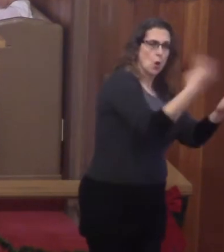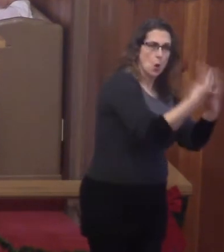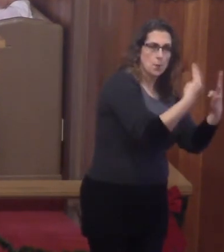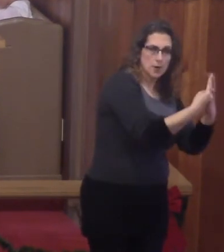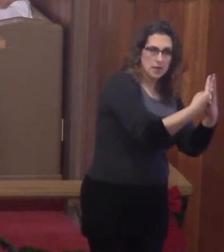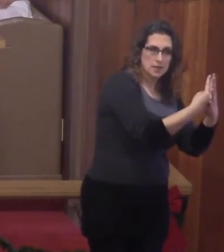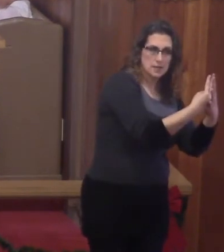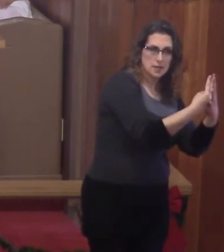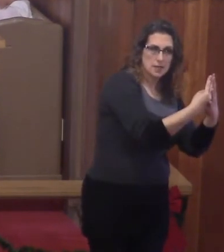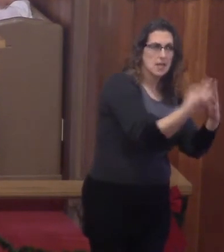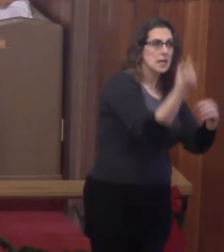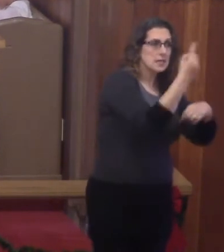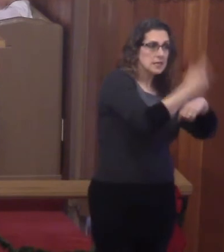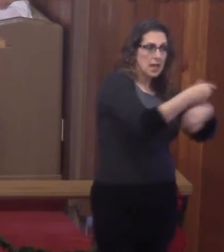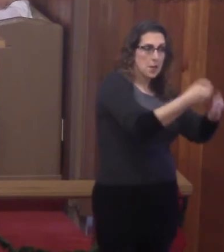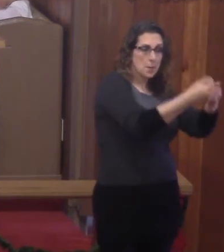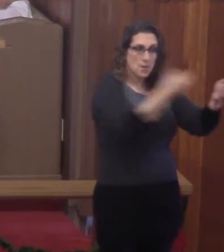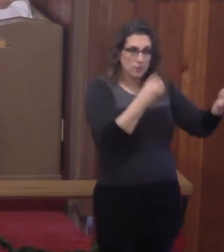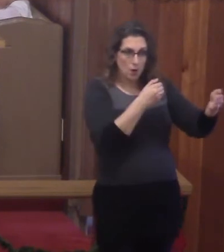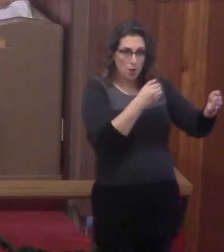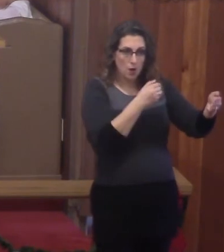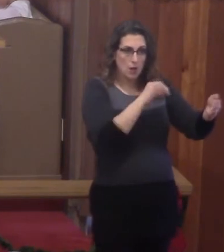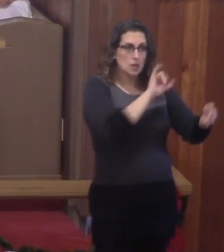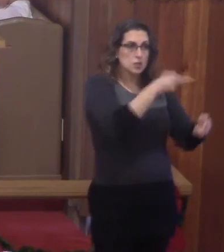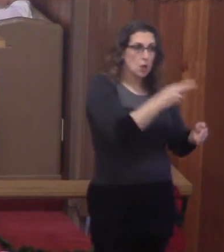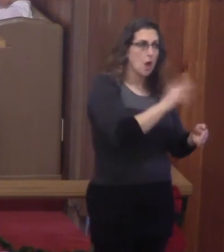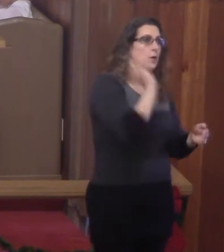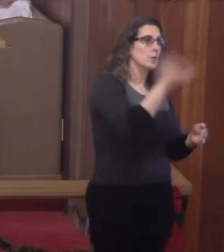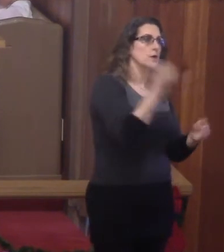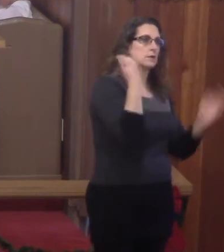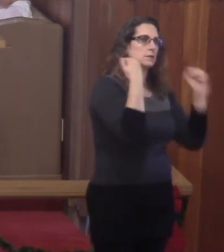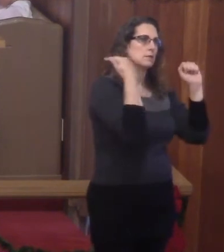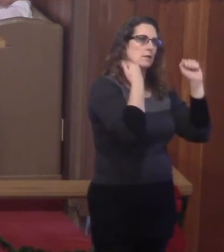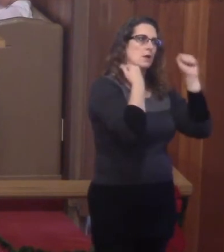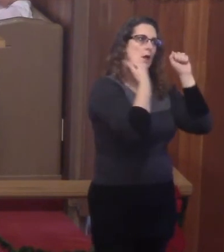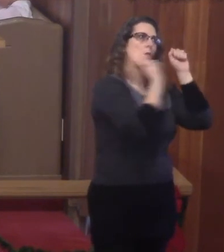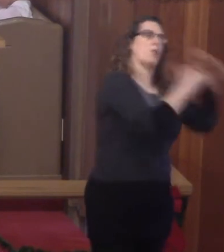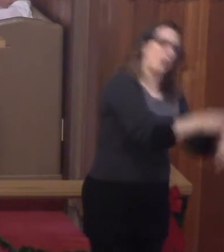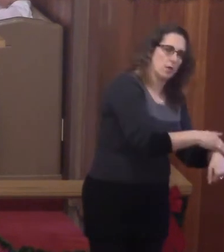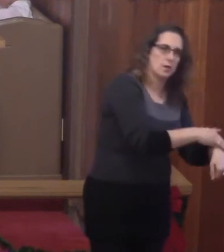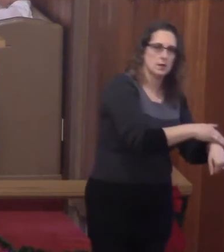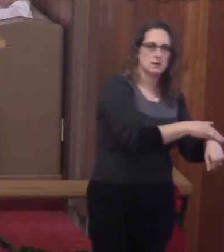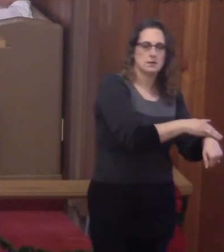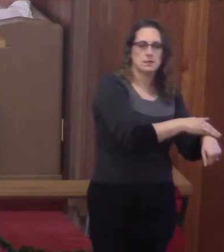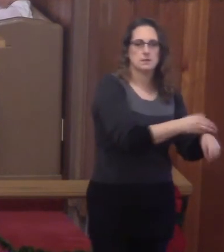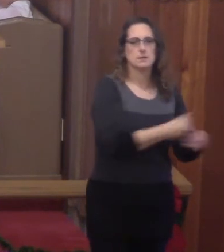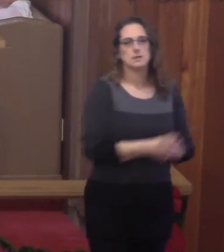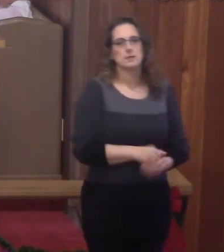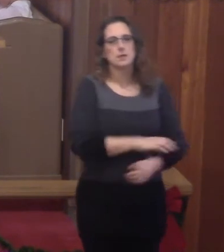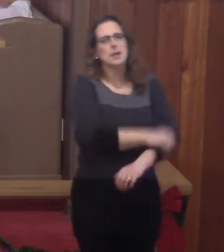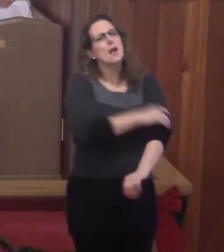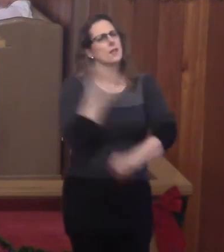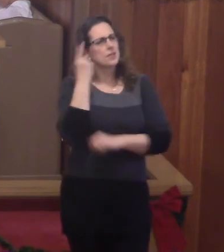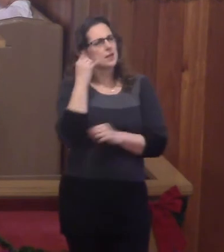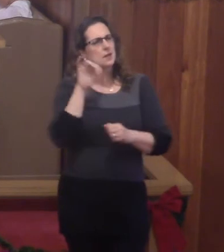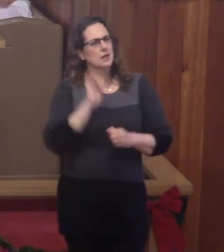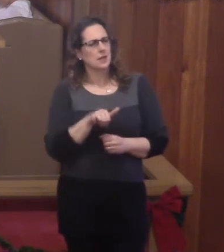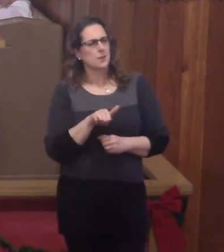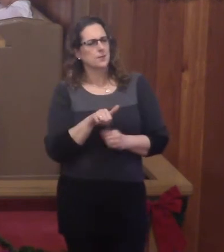possibly before John the Baptist would lose his head to King Herod? I mean, think about it. John